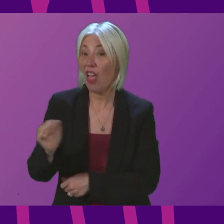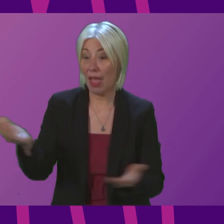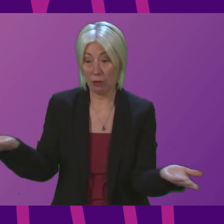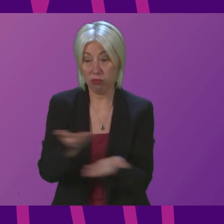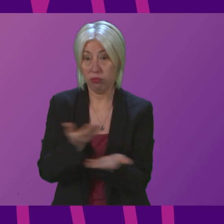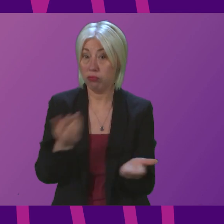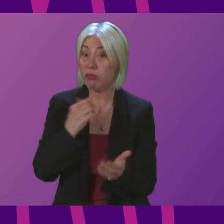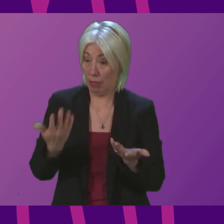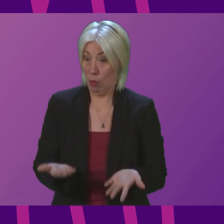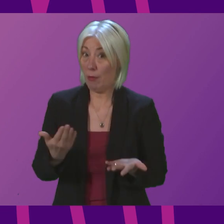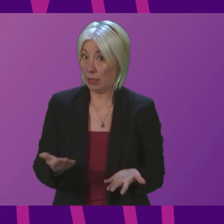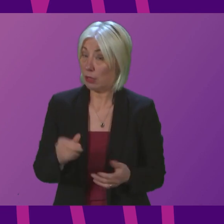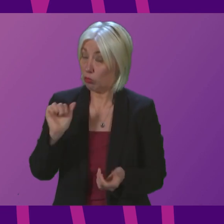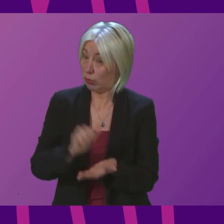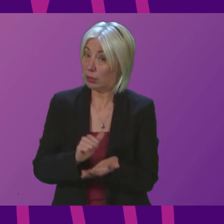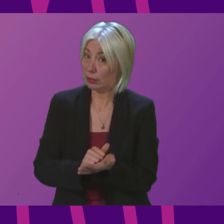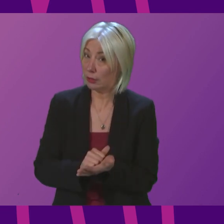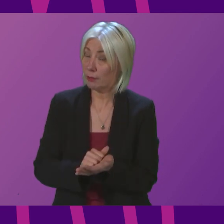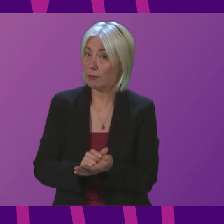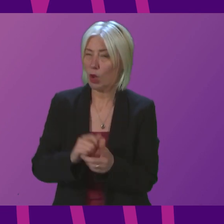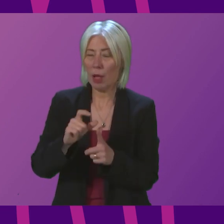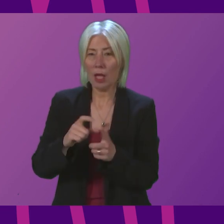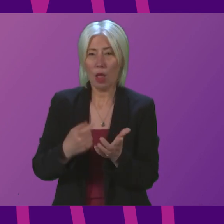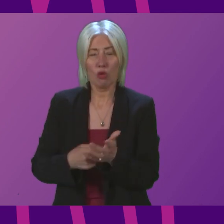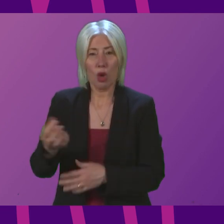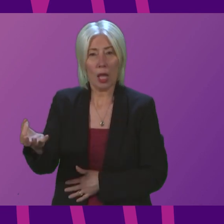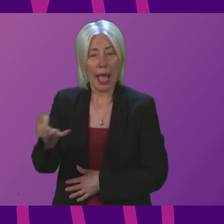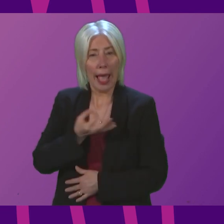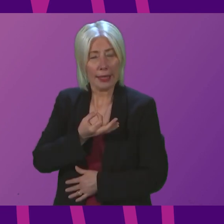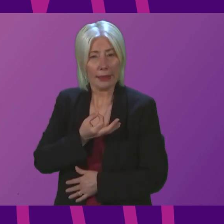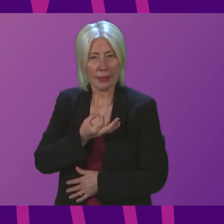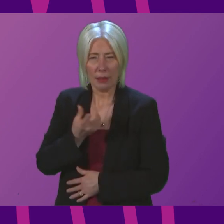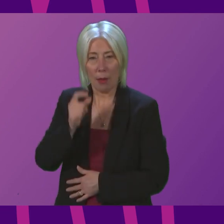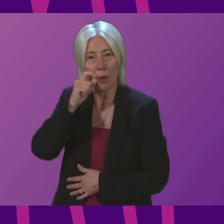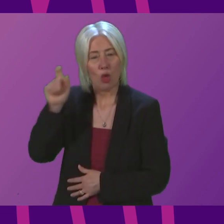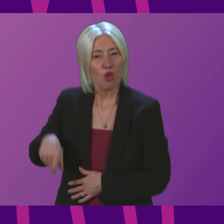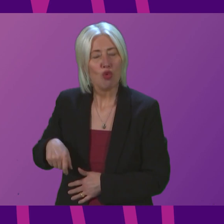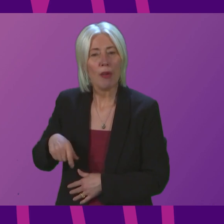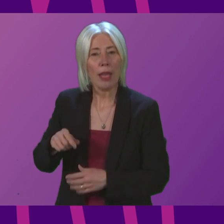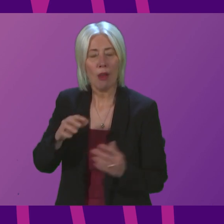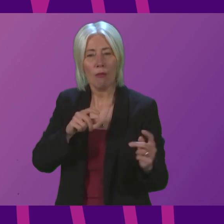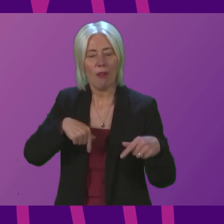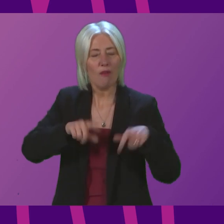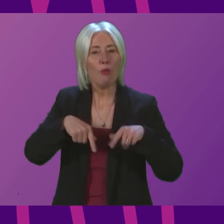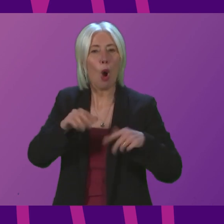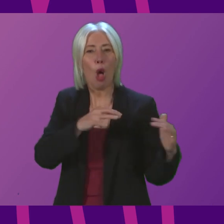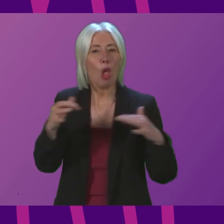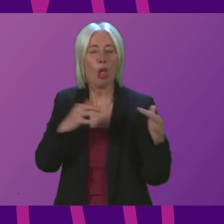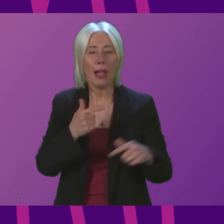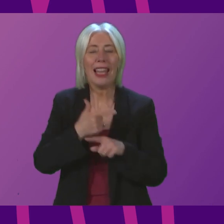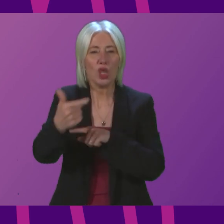underway as it properly should be he asks me he asks me about the Ukraine match and obviously we want to see